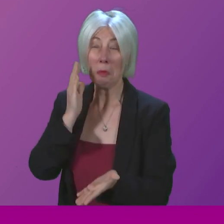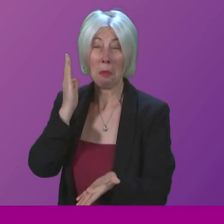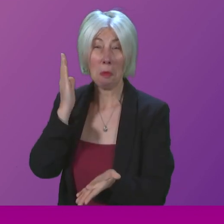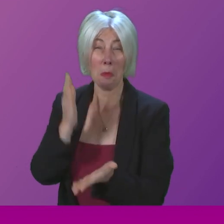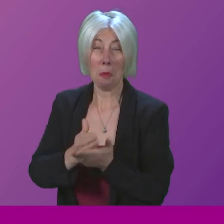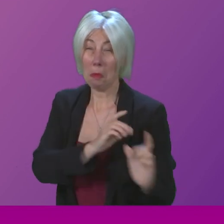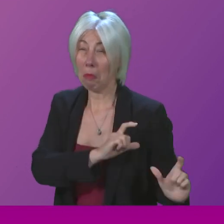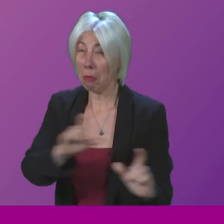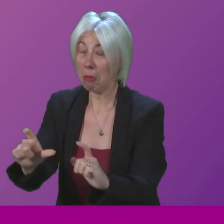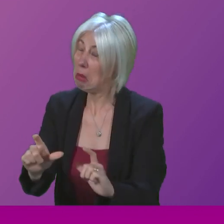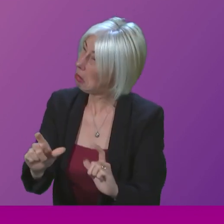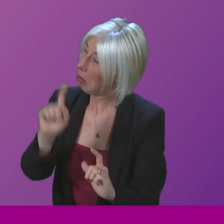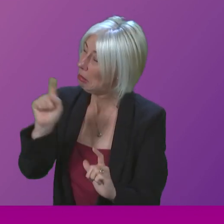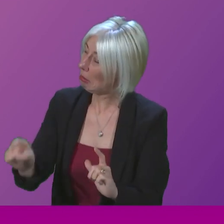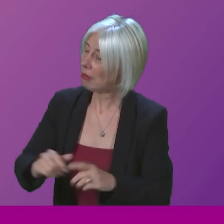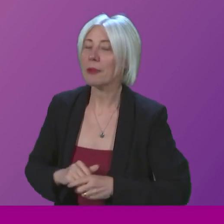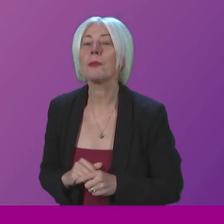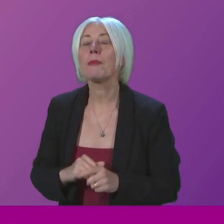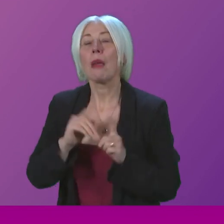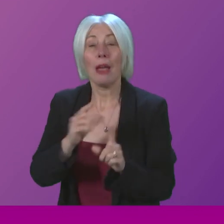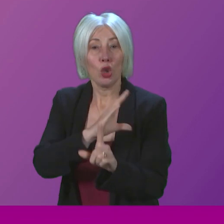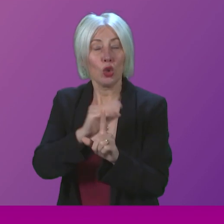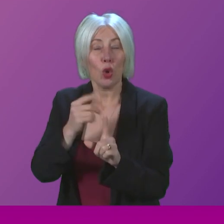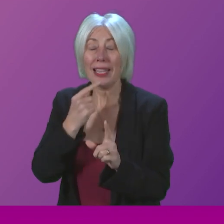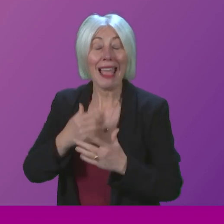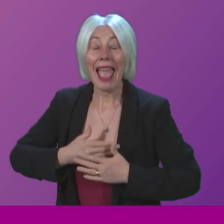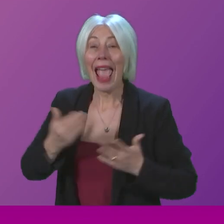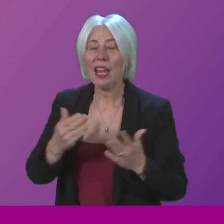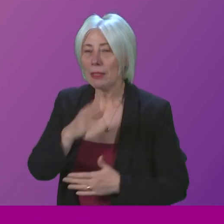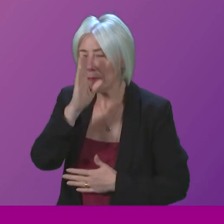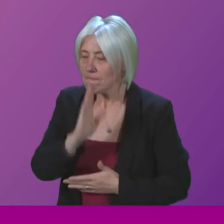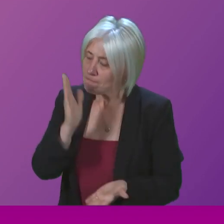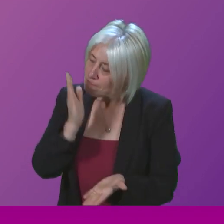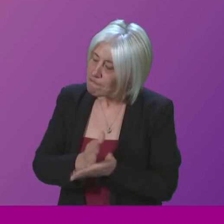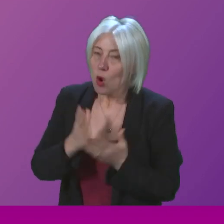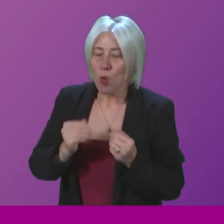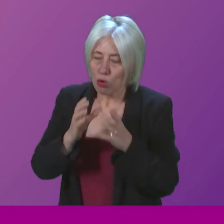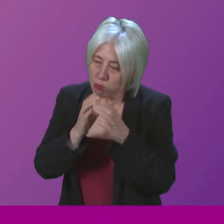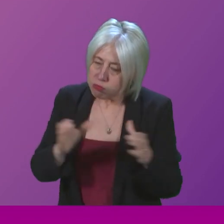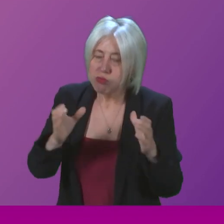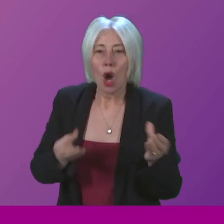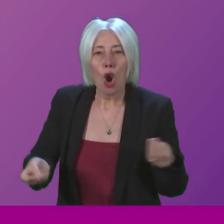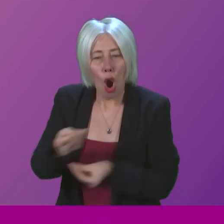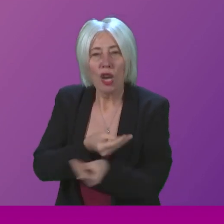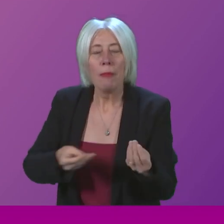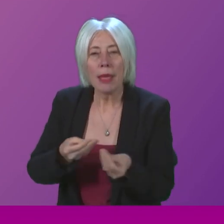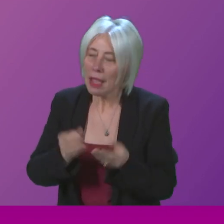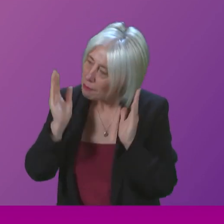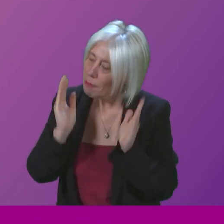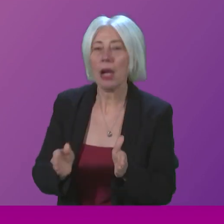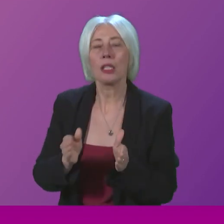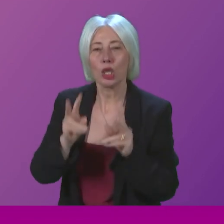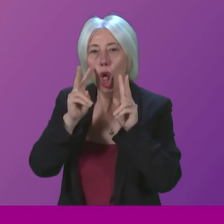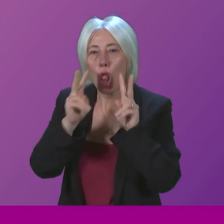a long-standing one. Can I say to the Tories, anybody who's really serious about growing the economy needs to tackle